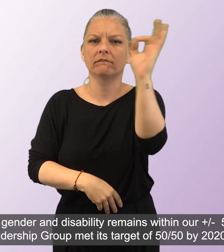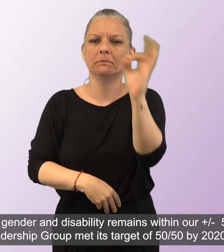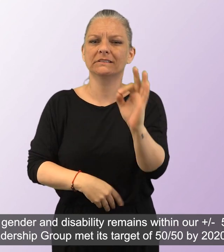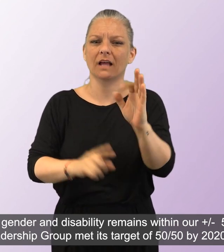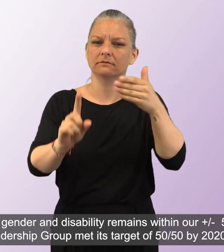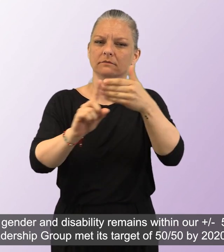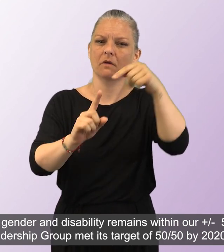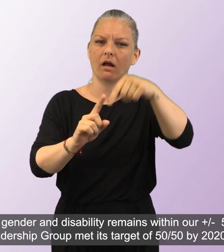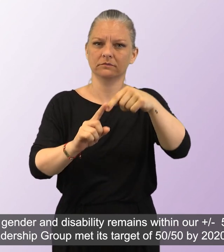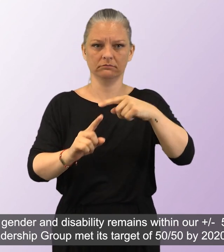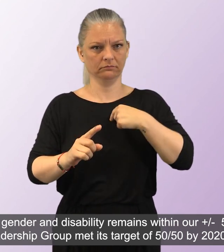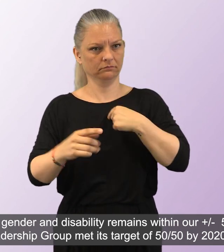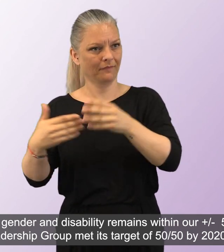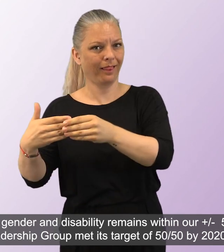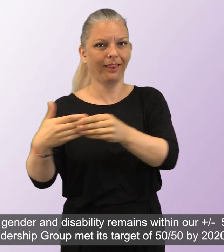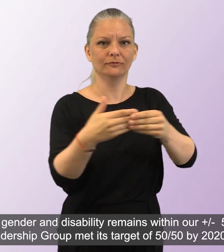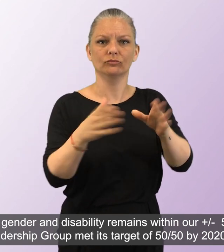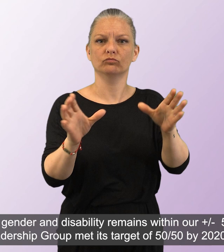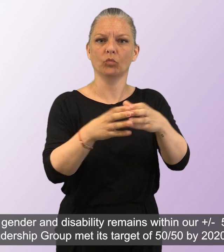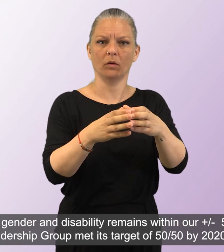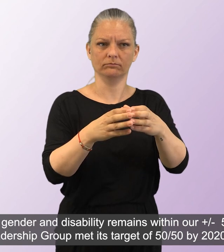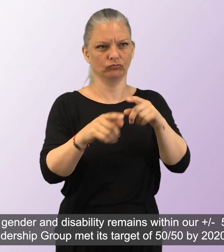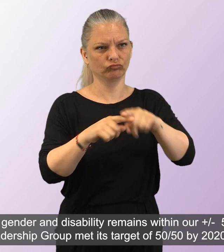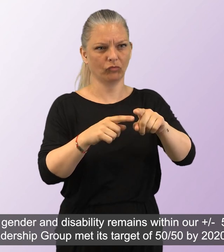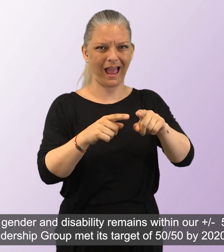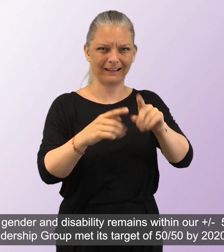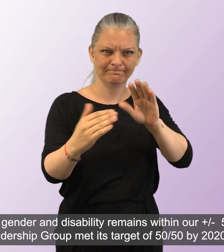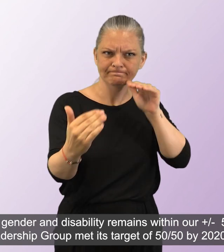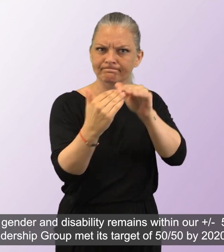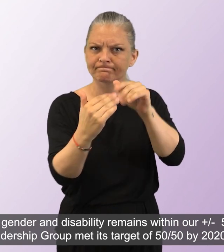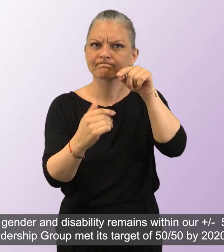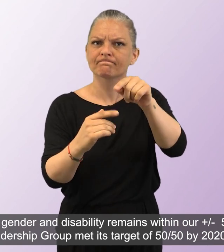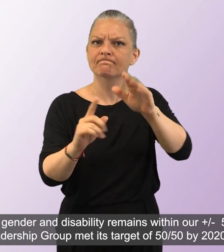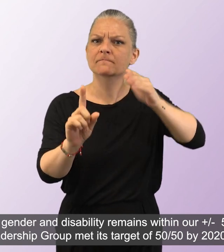Our leadership group met its target of 50-50 by 2020.